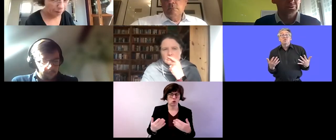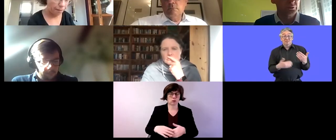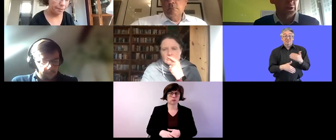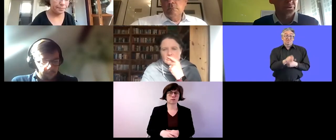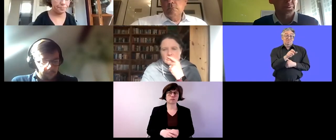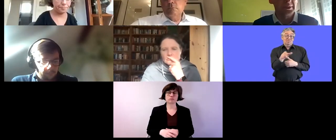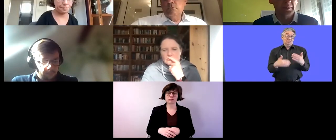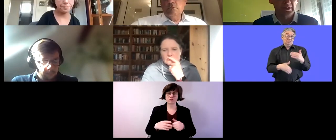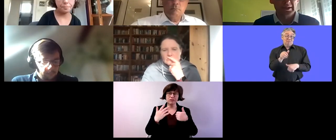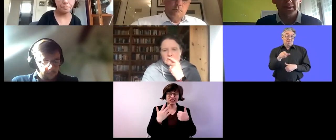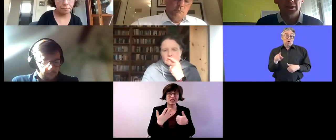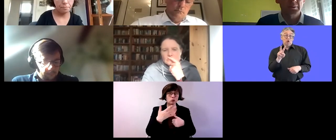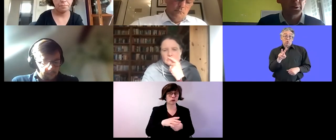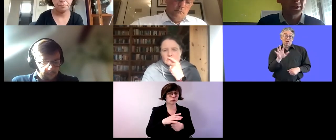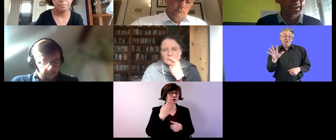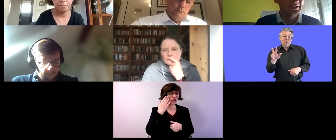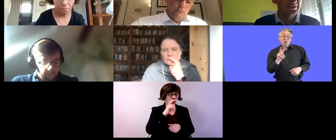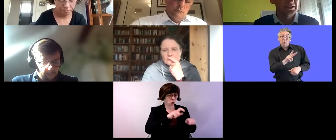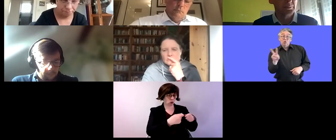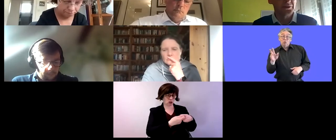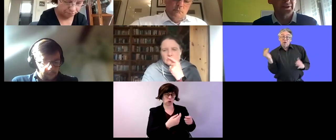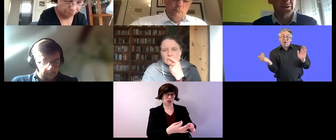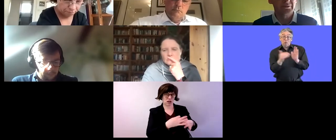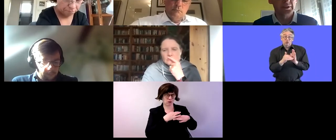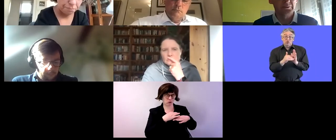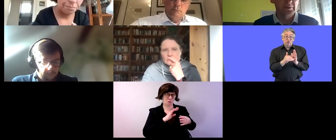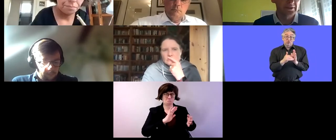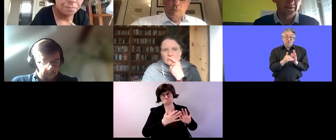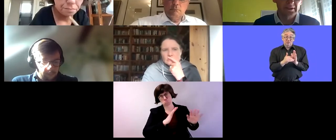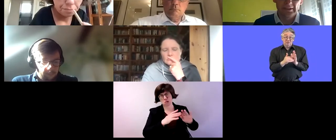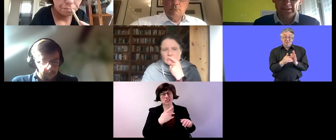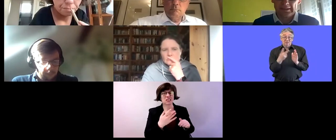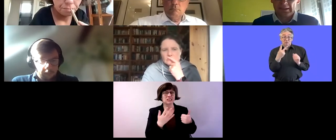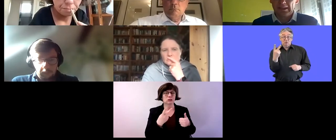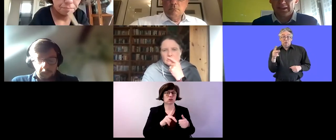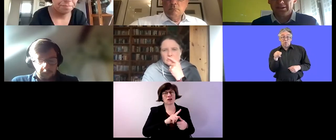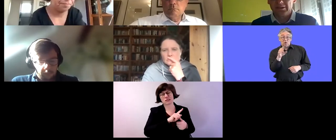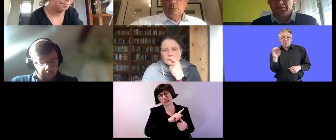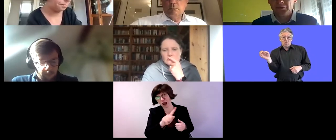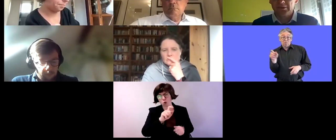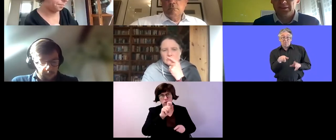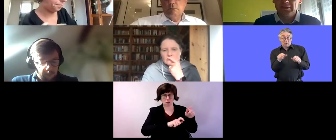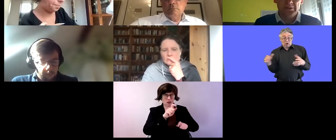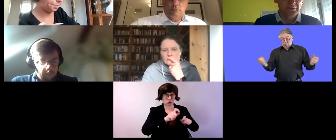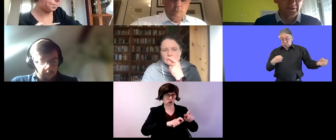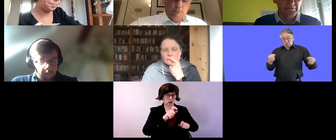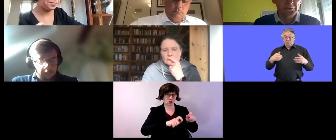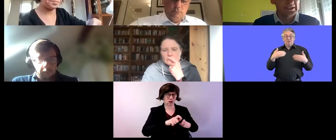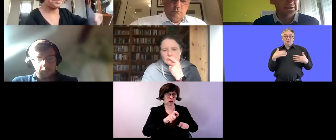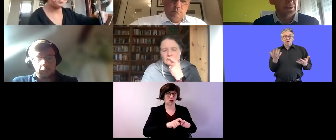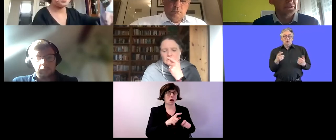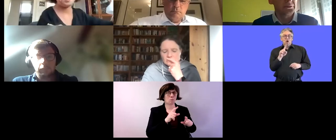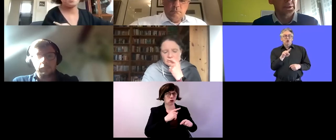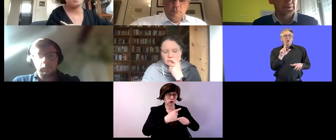22 000 people and about 80 percent of them so let's say um 17 500